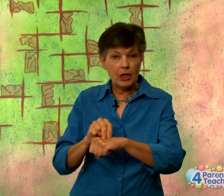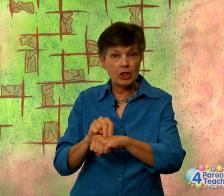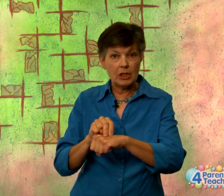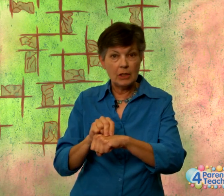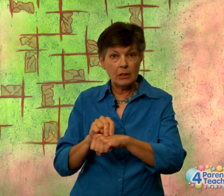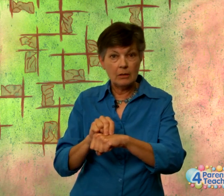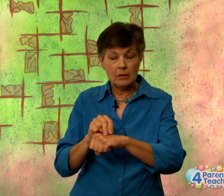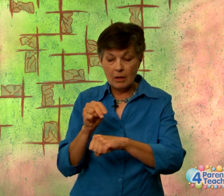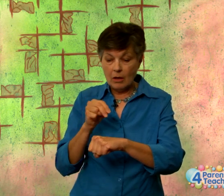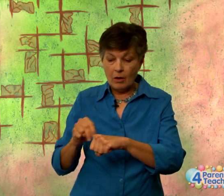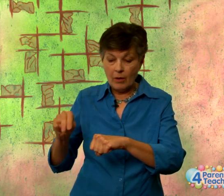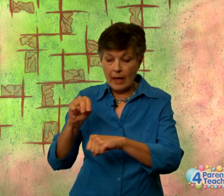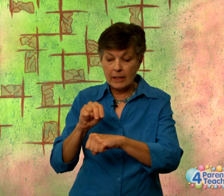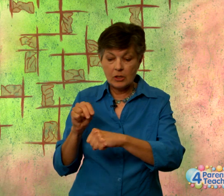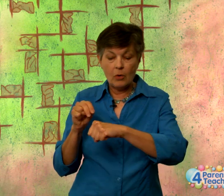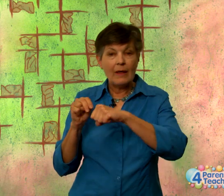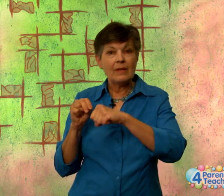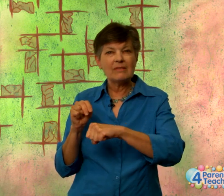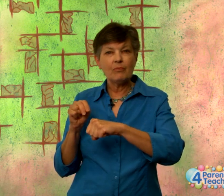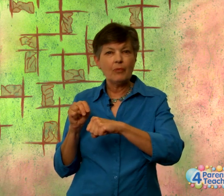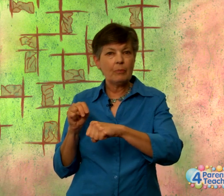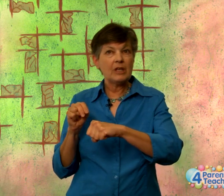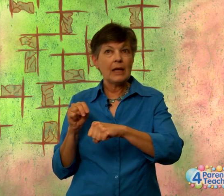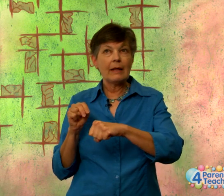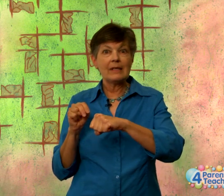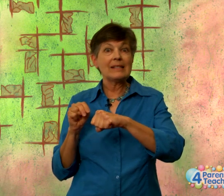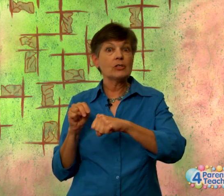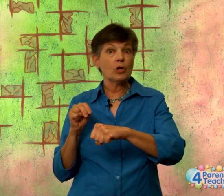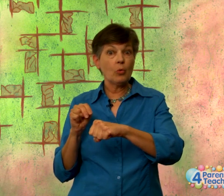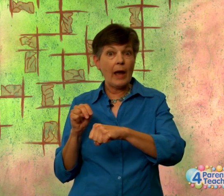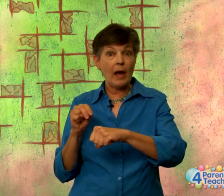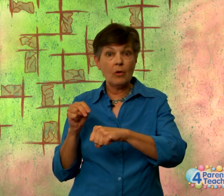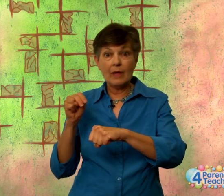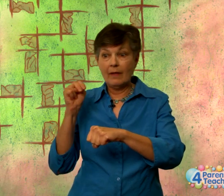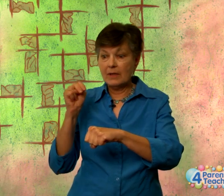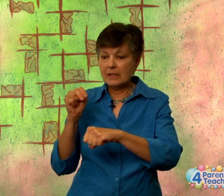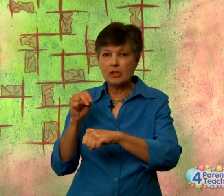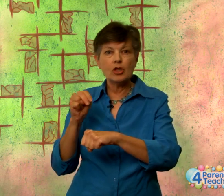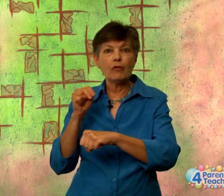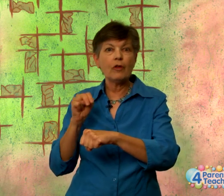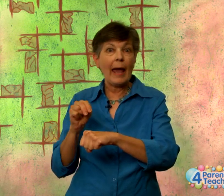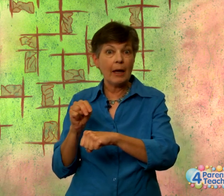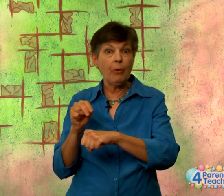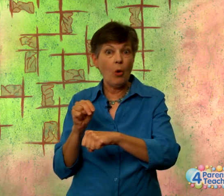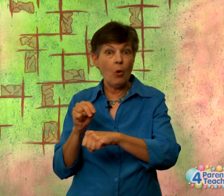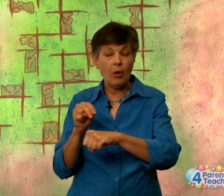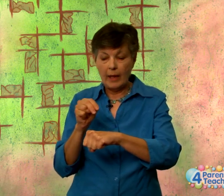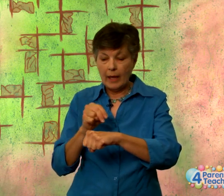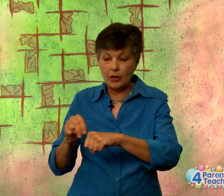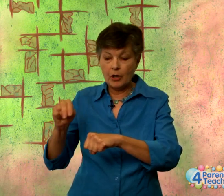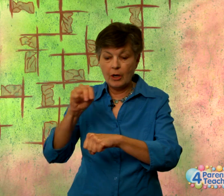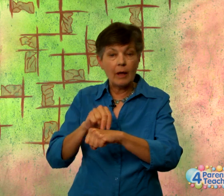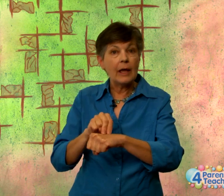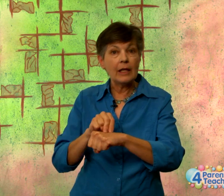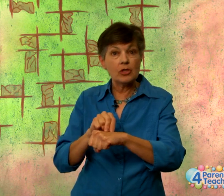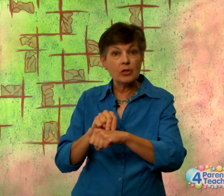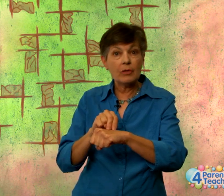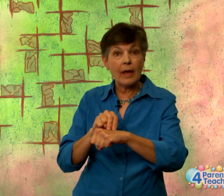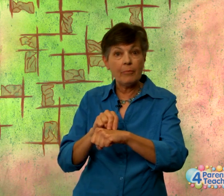nation, okay. So this, pretend like this is the ground and this is your flag pole. And you're going to insert that